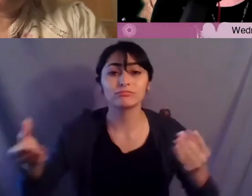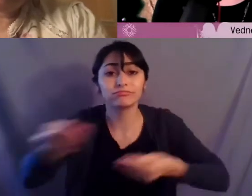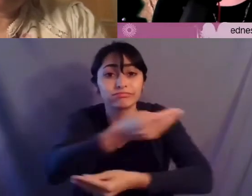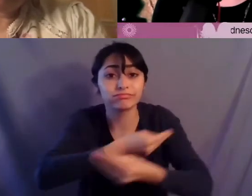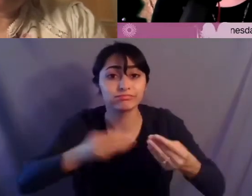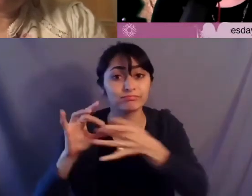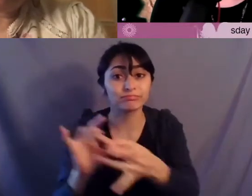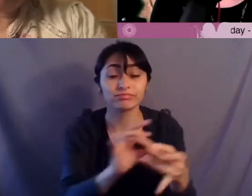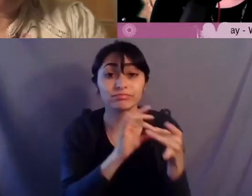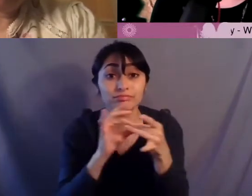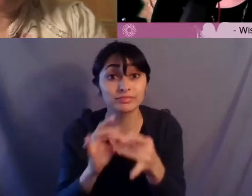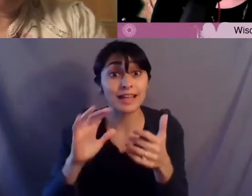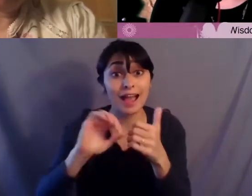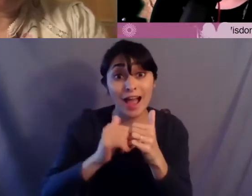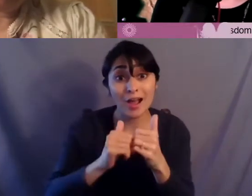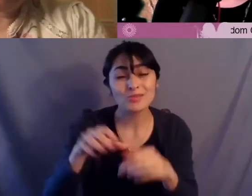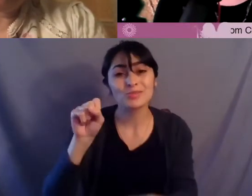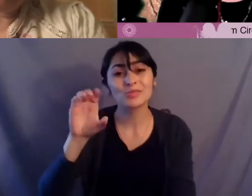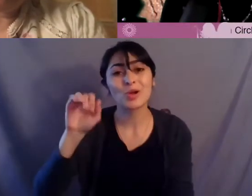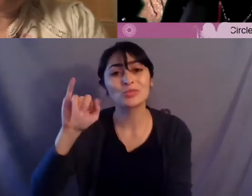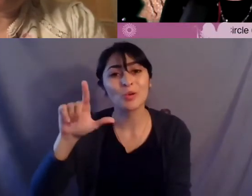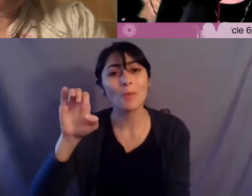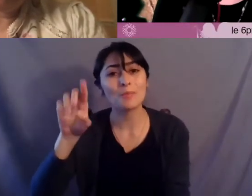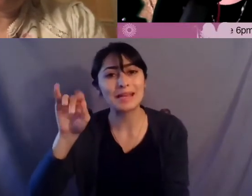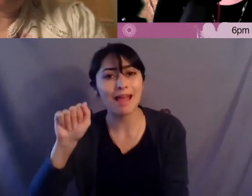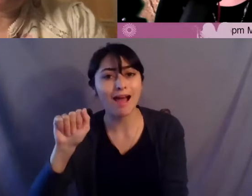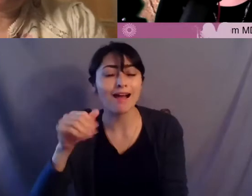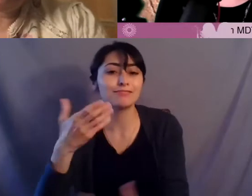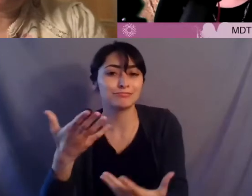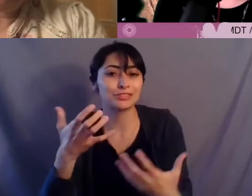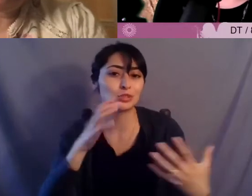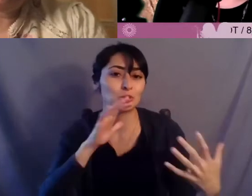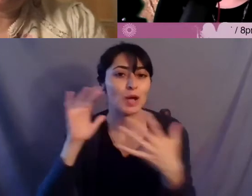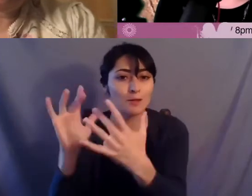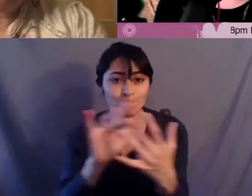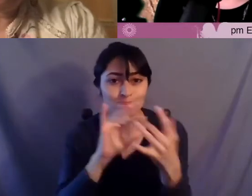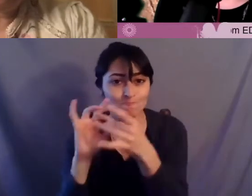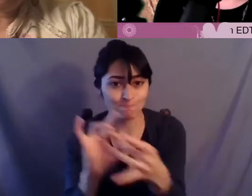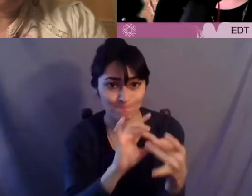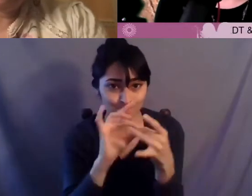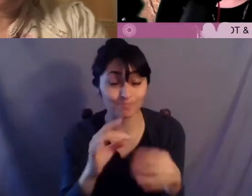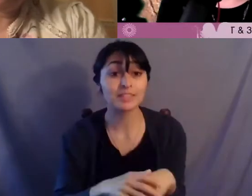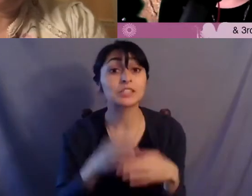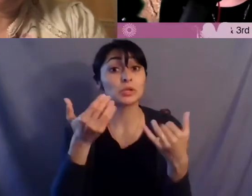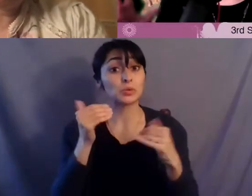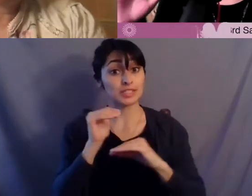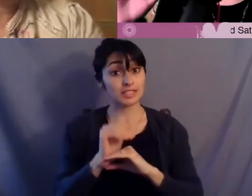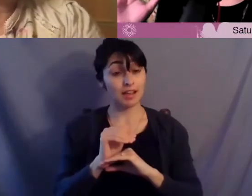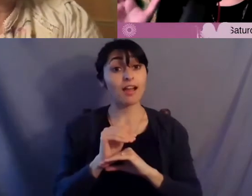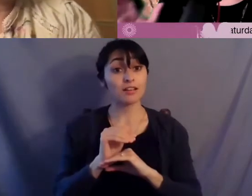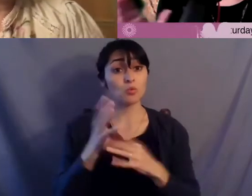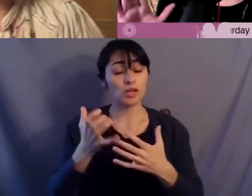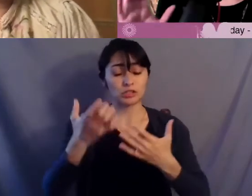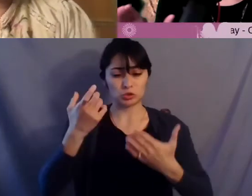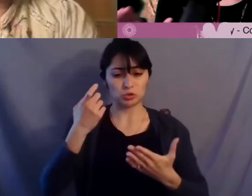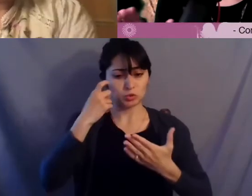through social media we are grateful so this evening uh we're going to acknowledge that we are at